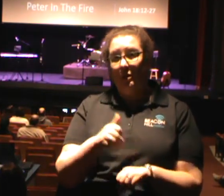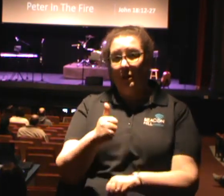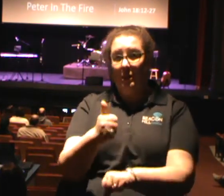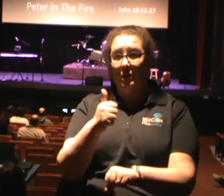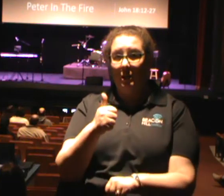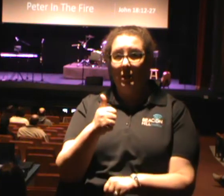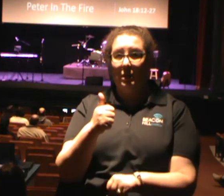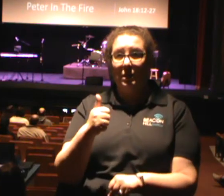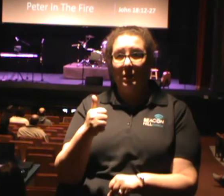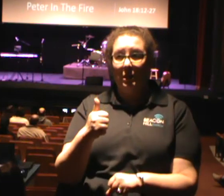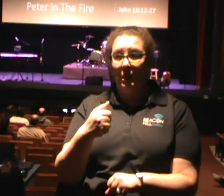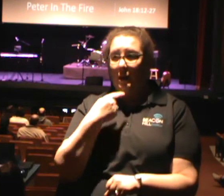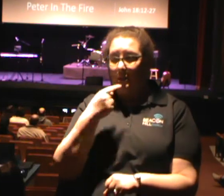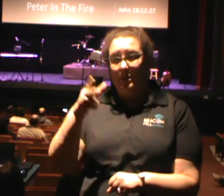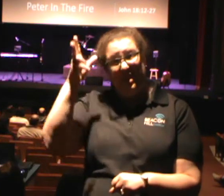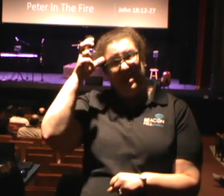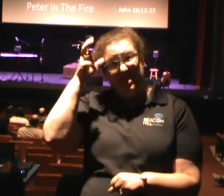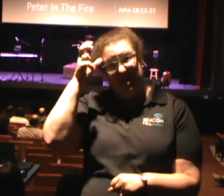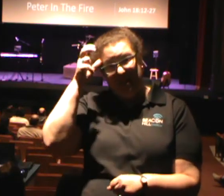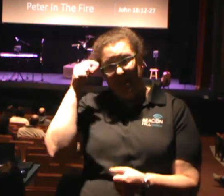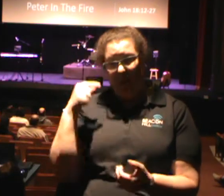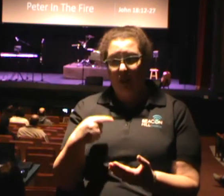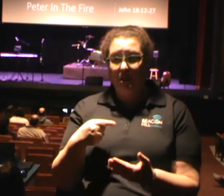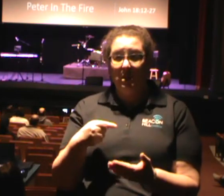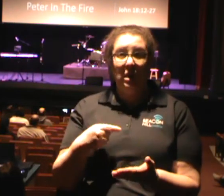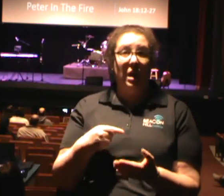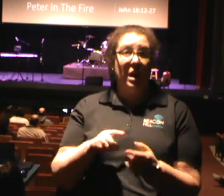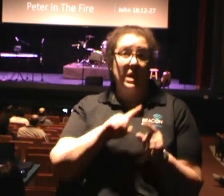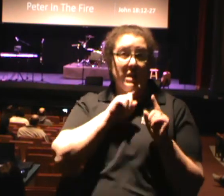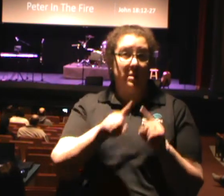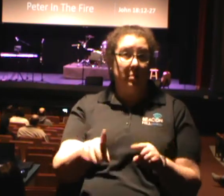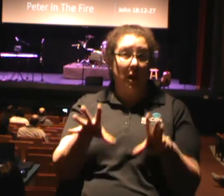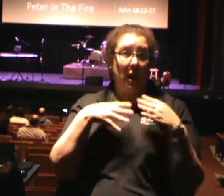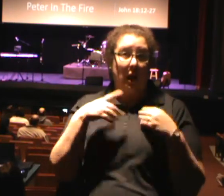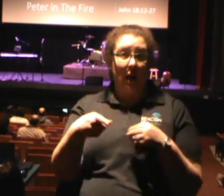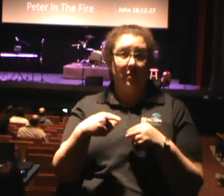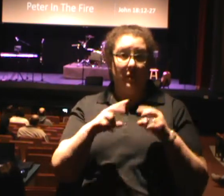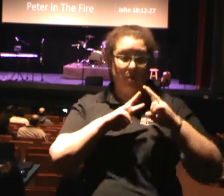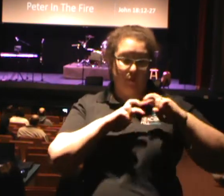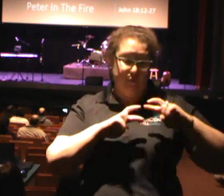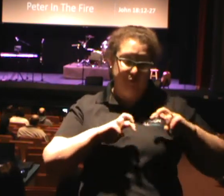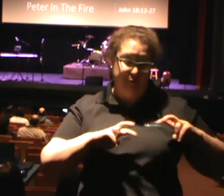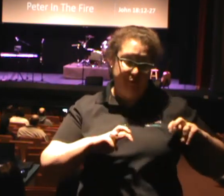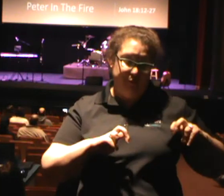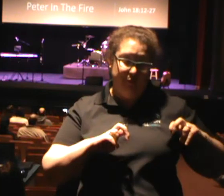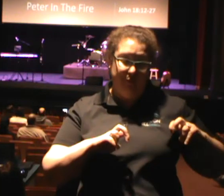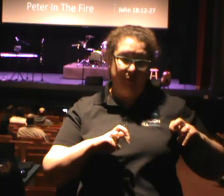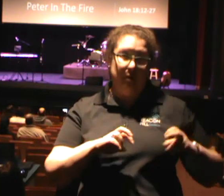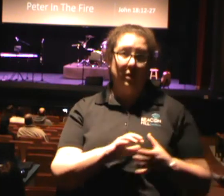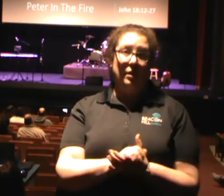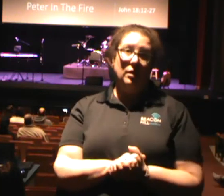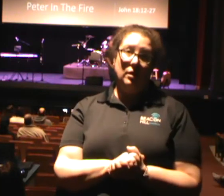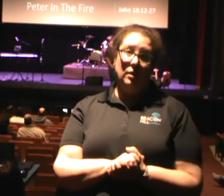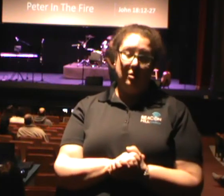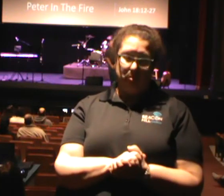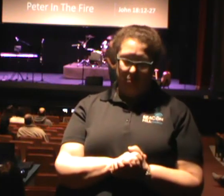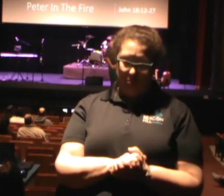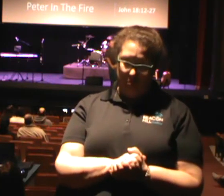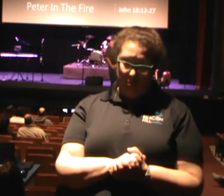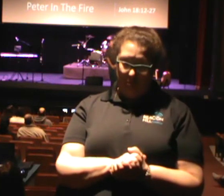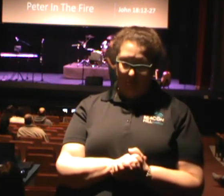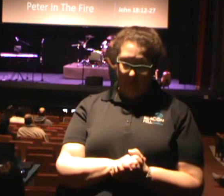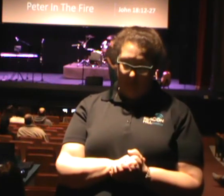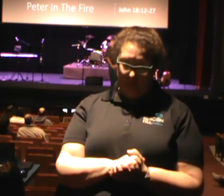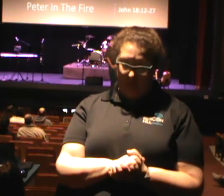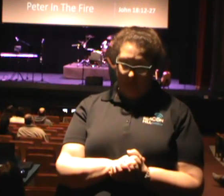so that he may sift you like the man. But Jesus says to Peter, but I have prayed for you. Isn't that a great thing to know that Jesus